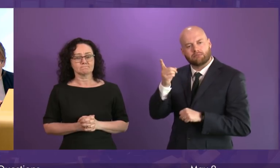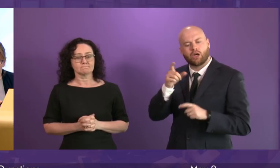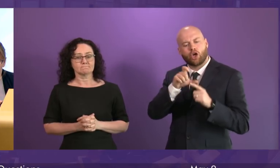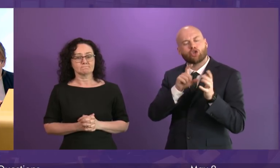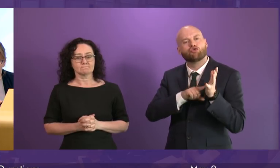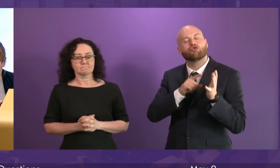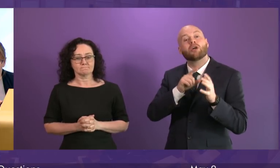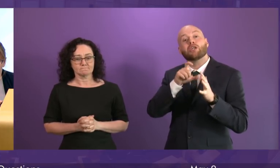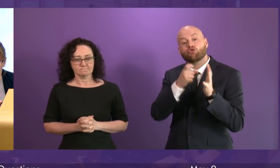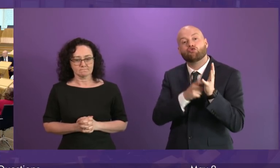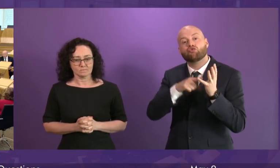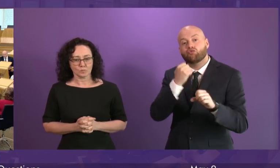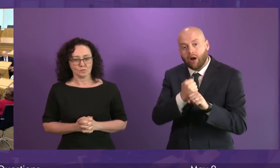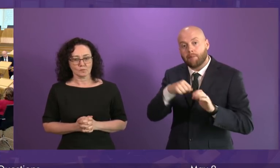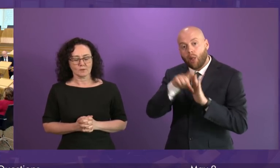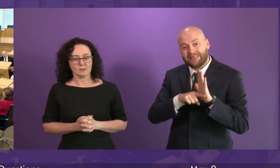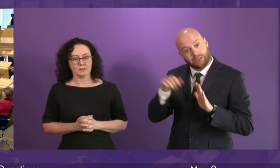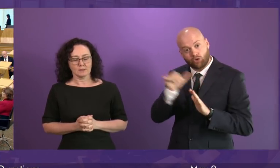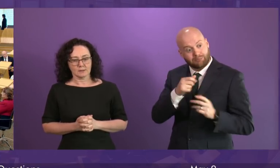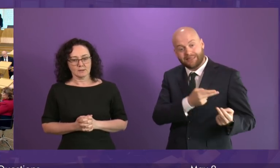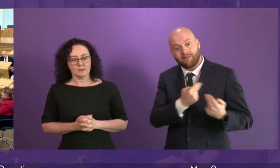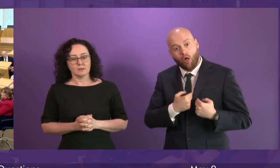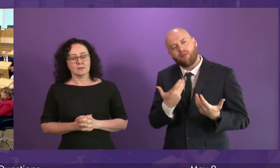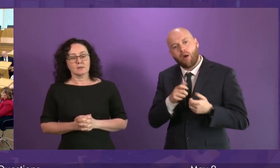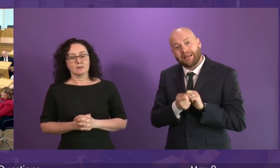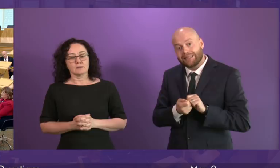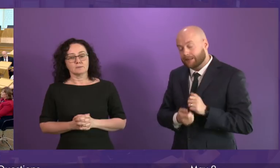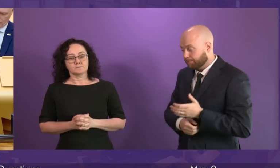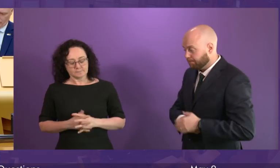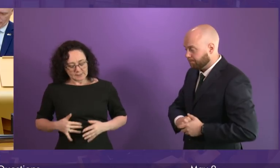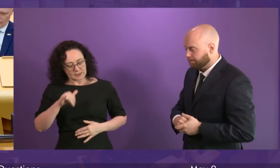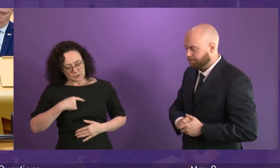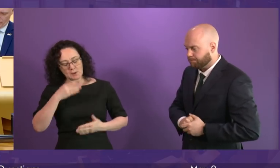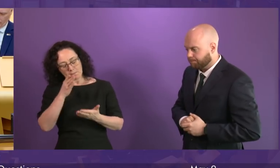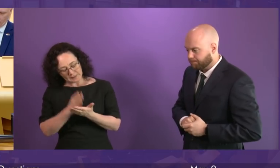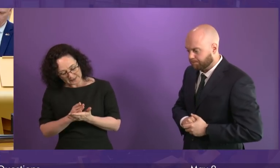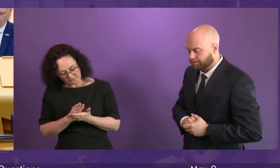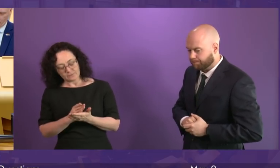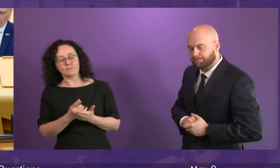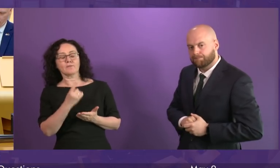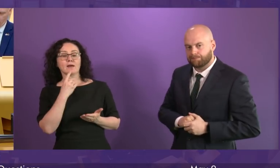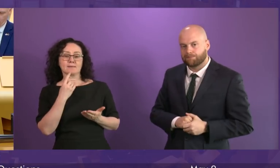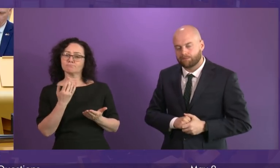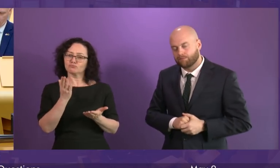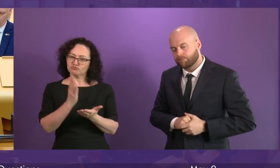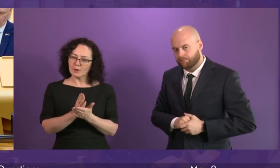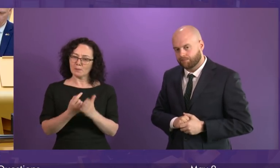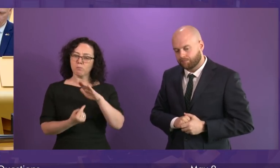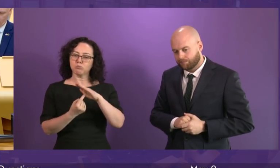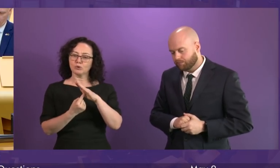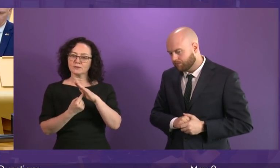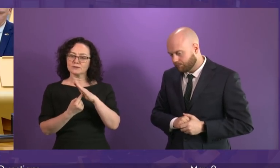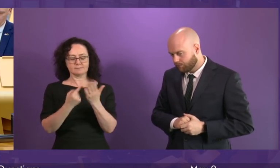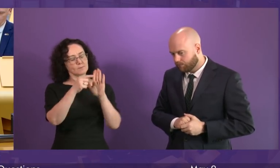devolved or amended. First Minister. Yes, we believe there is a compelling case that the Misuse of Drugs Act 1971 needs to be substantially